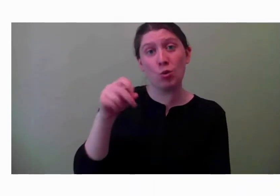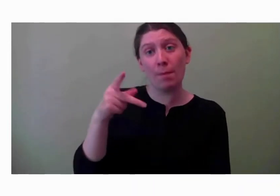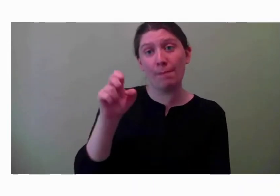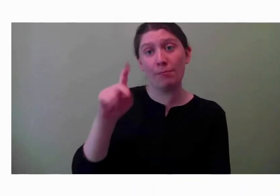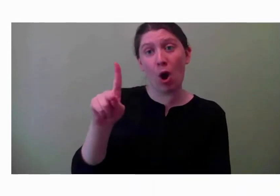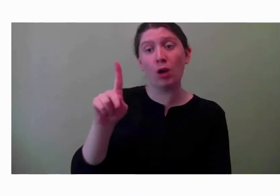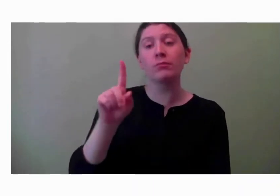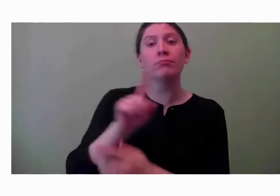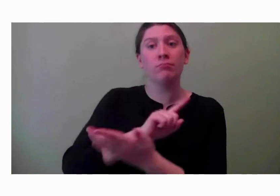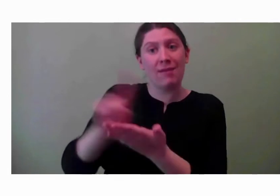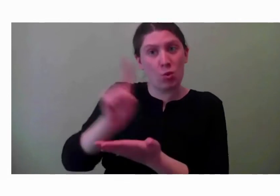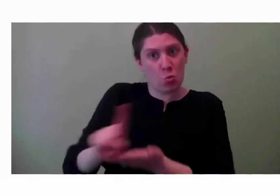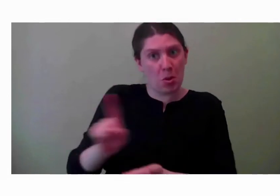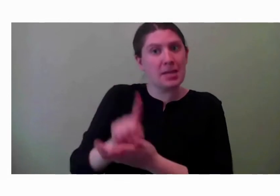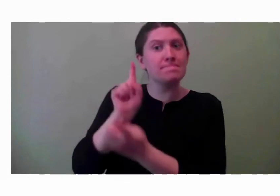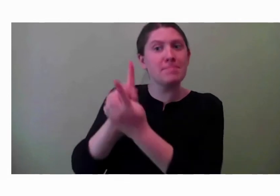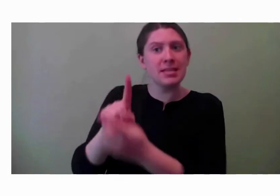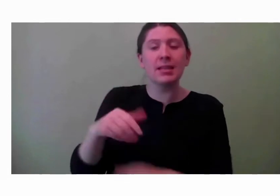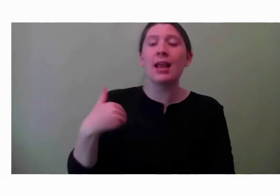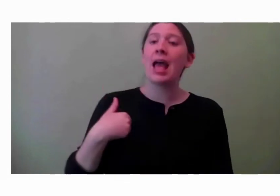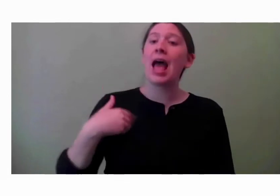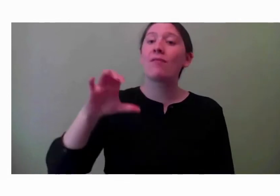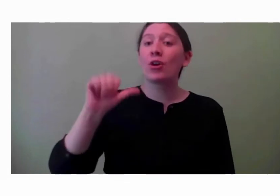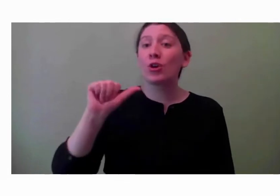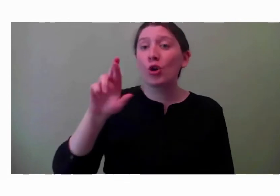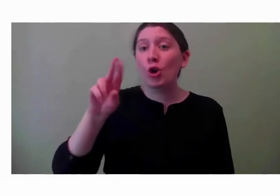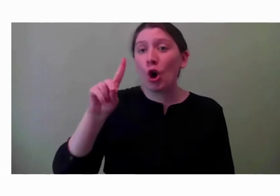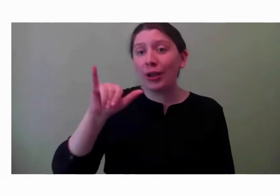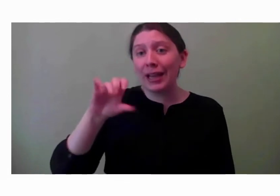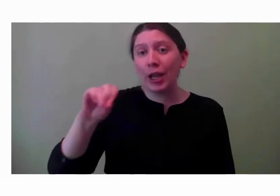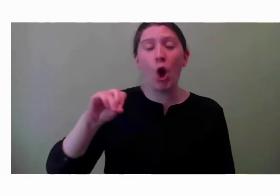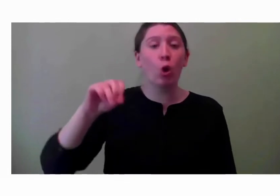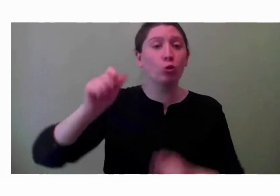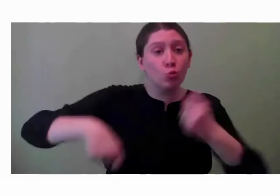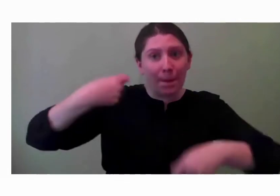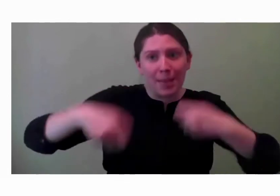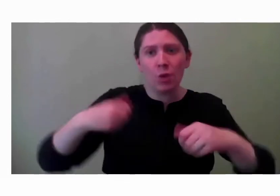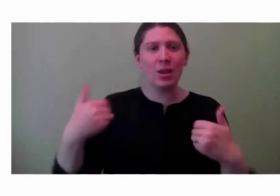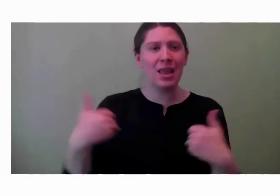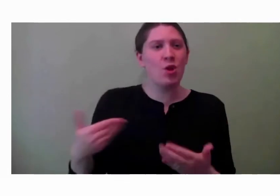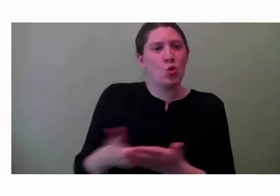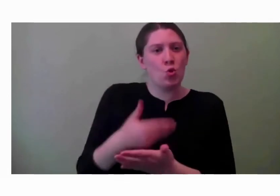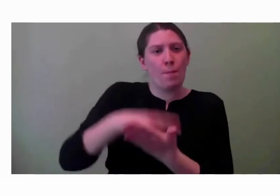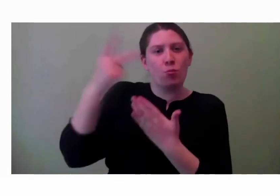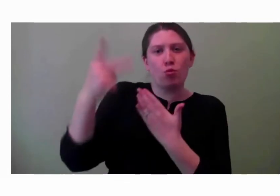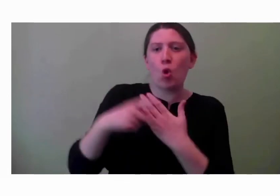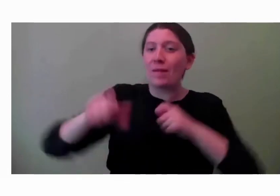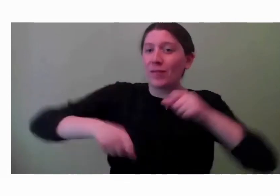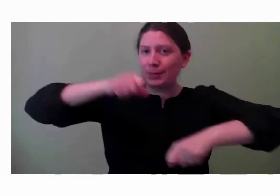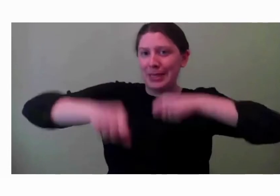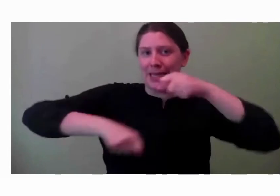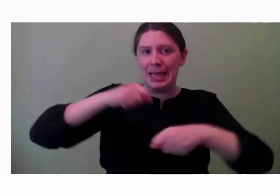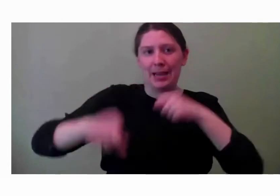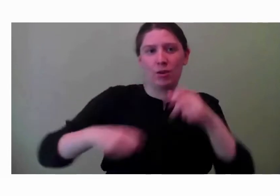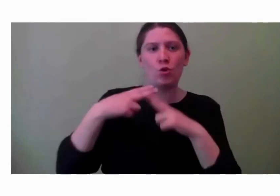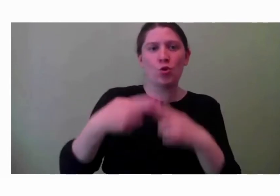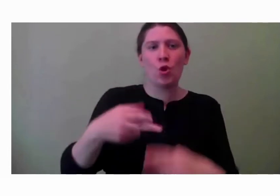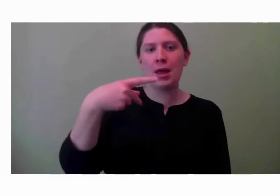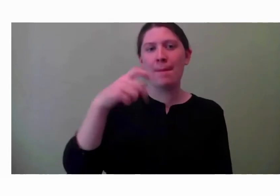We have cardio drumming. We have a class called paddle power that we just started. That's a spin class. We have a bike connect program where we teach children